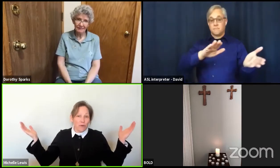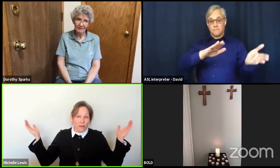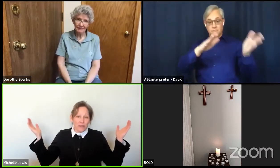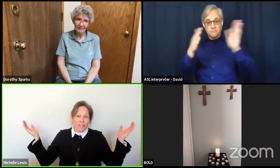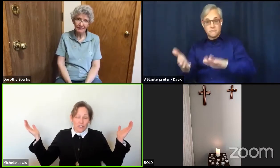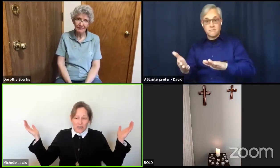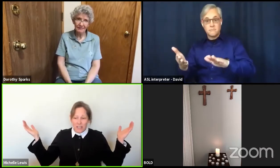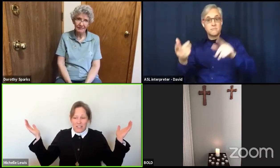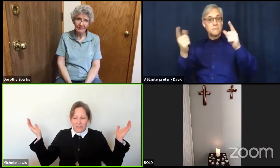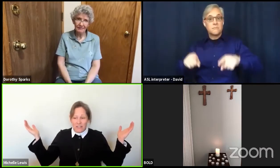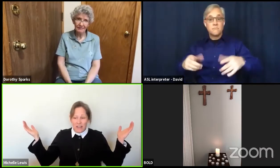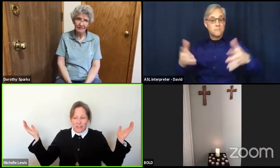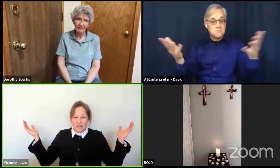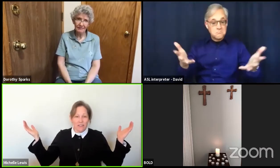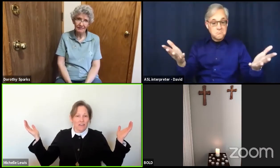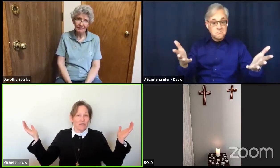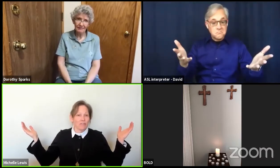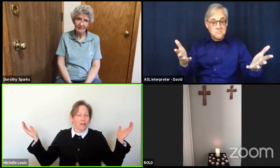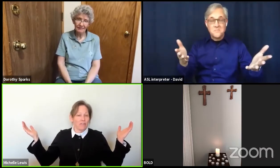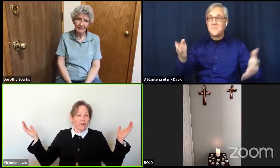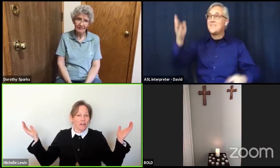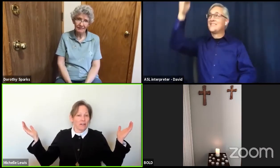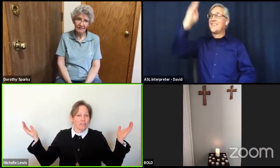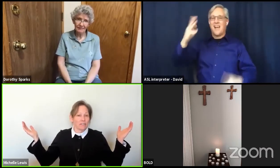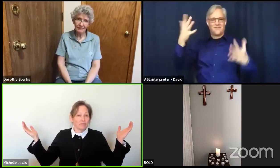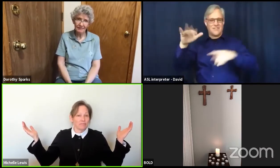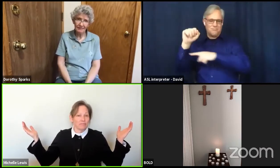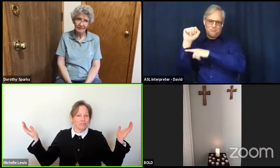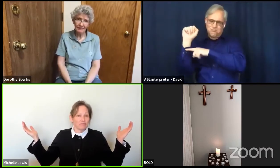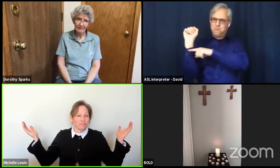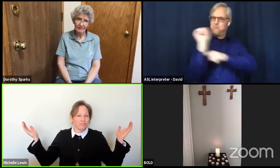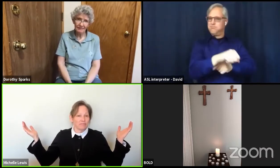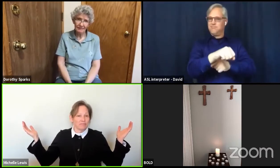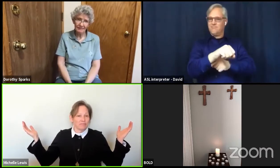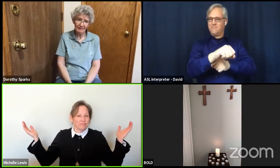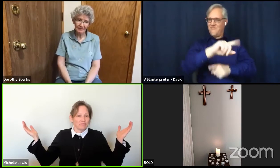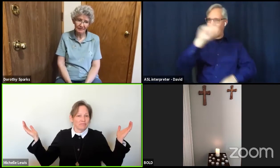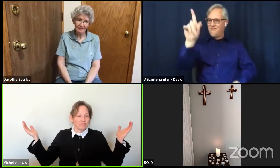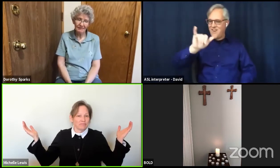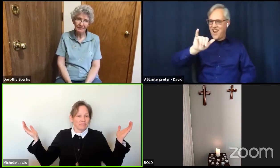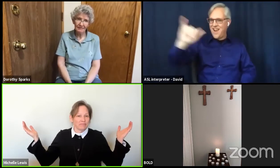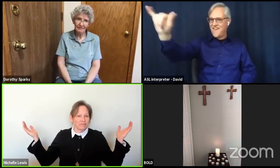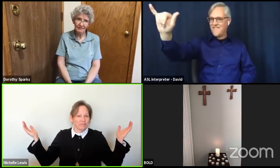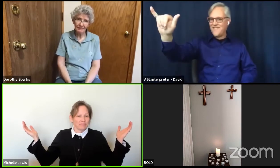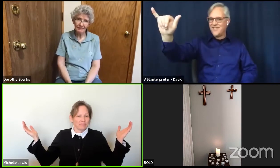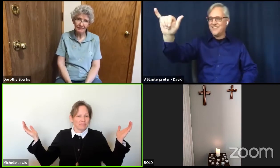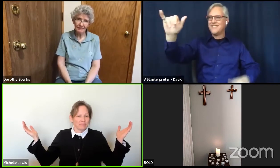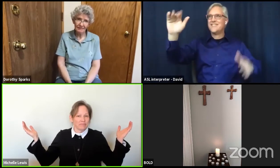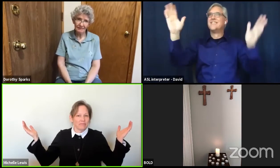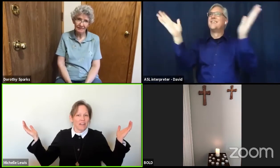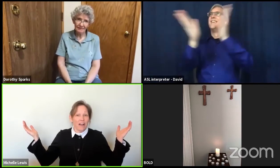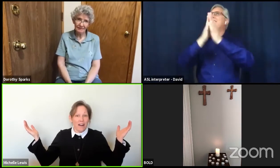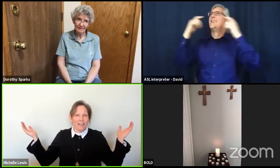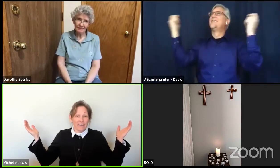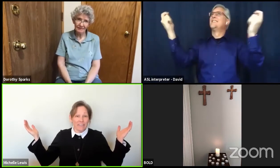the chains of death forever, alleluia.